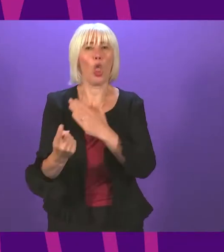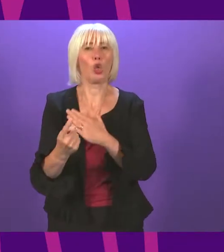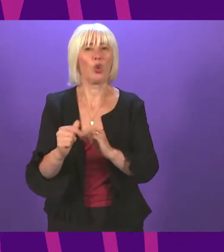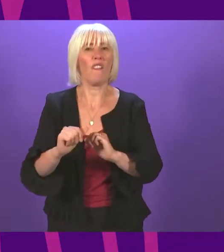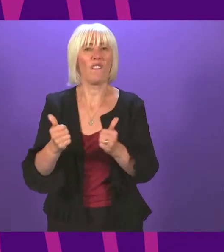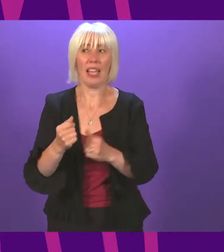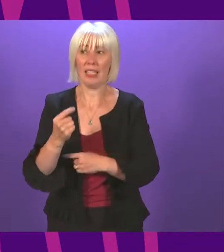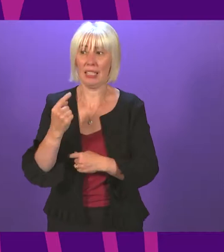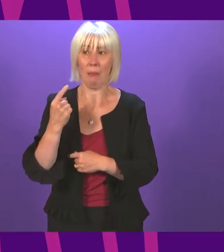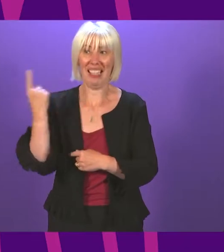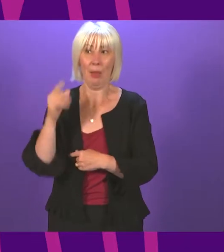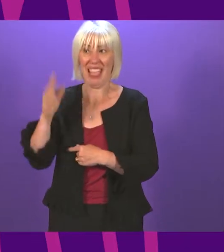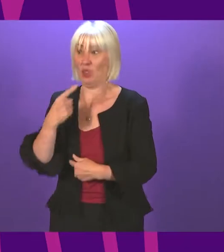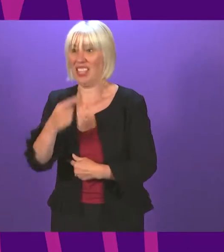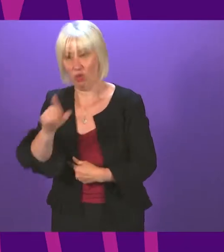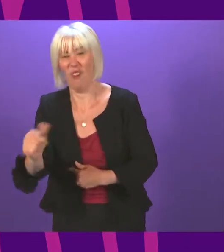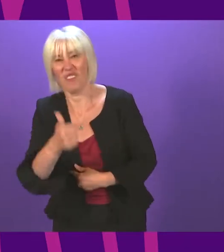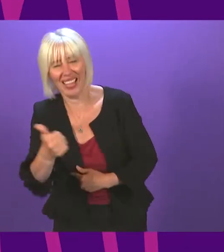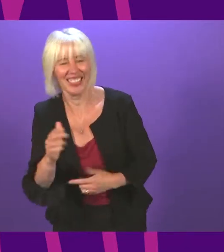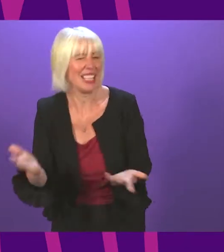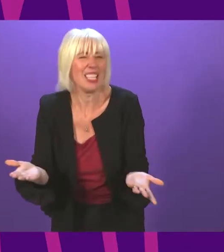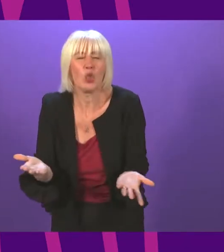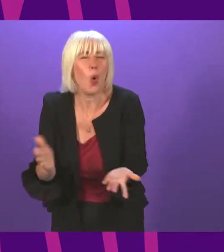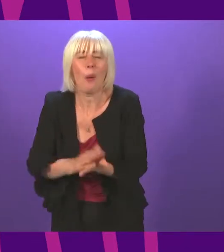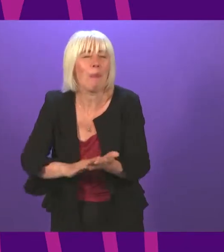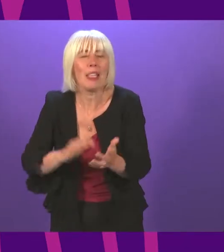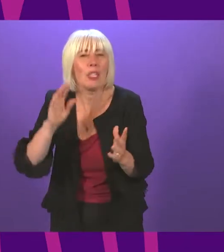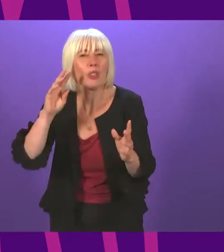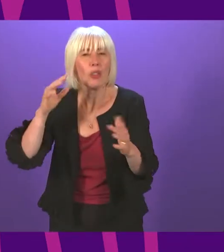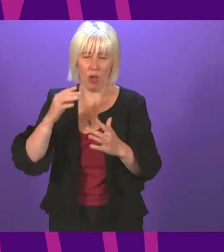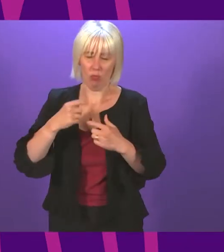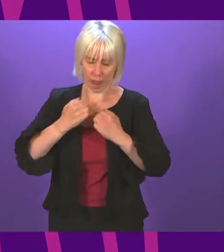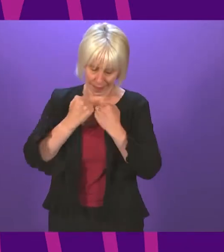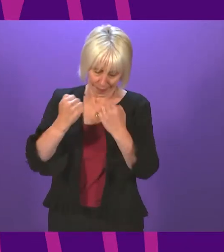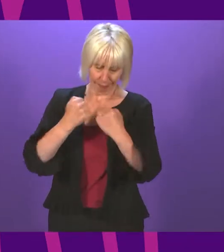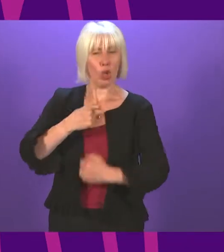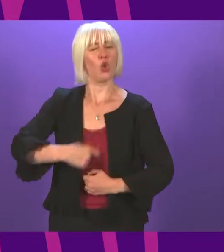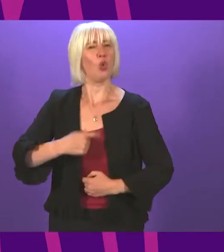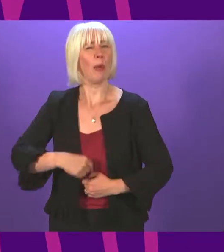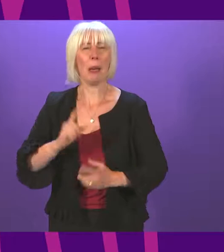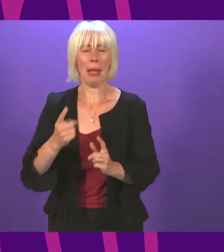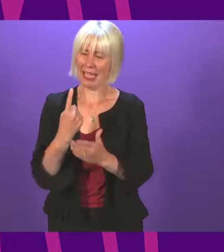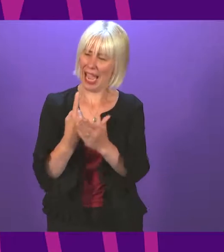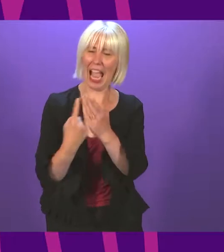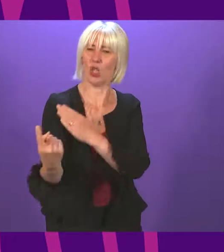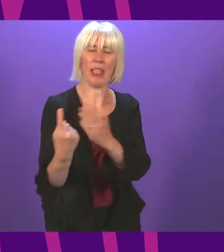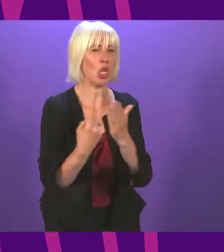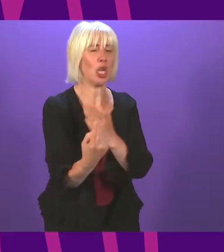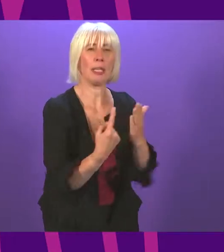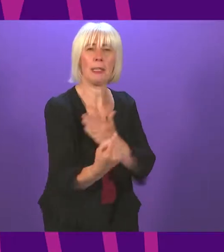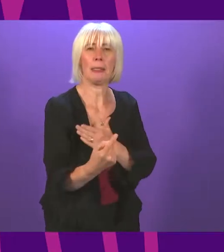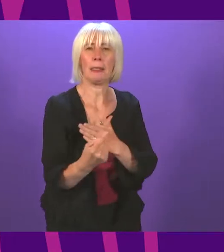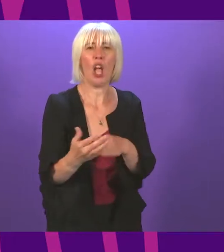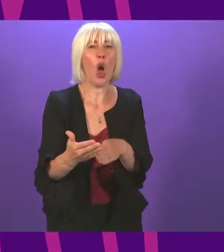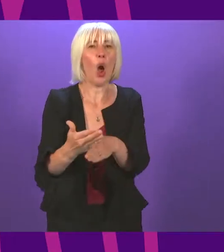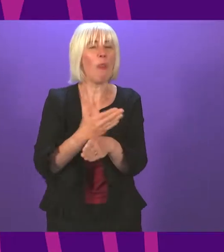somebody there to tell you that it's fine. It's a really important reflection on the human condition. But isolation was a problem in Scotland before